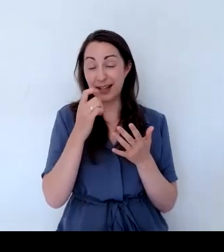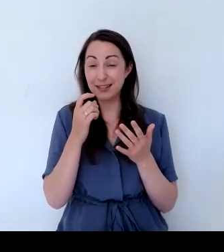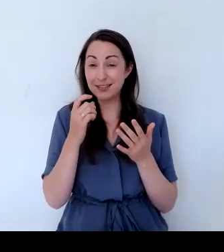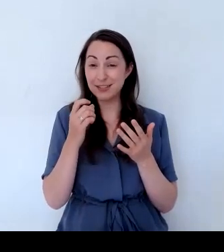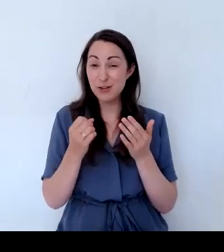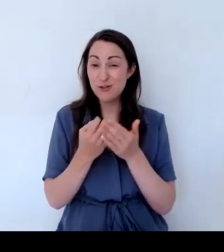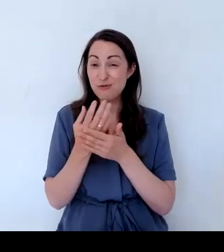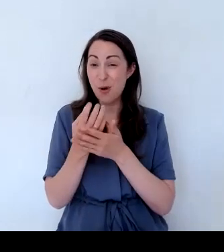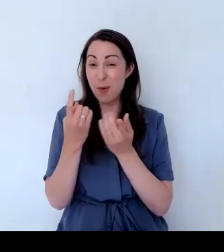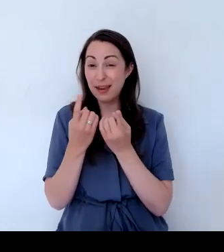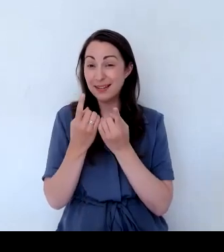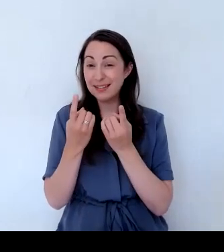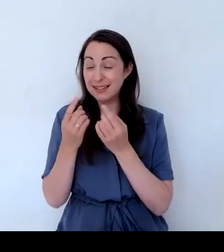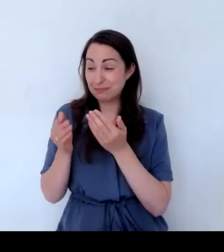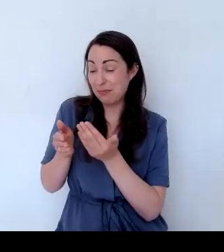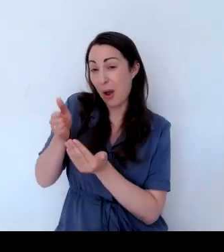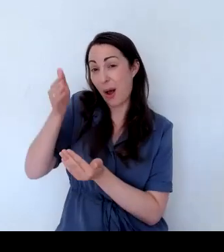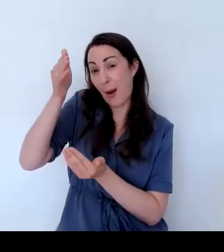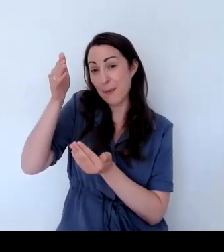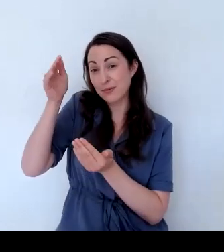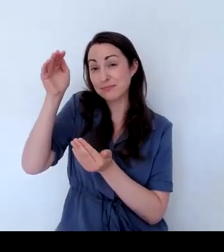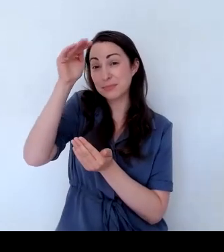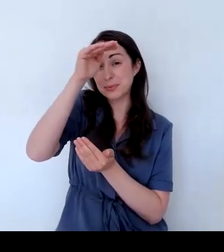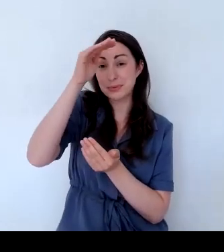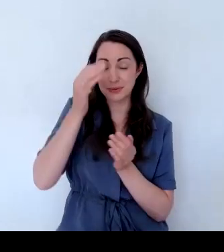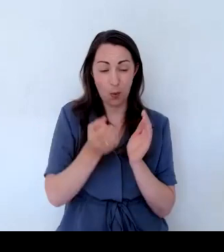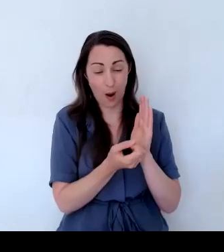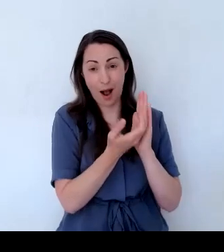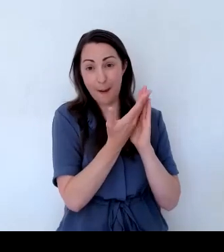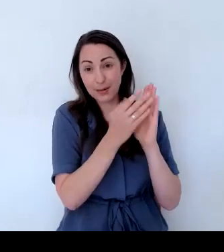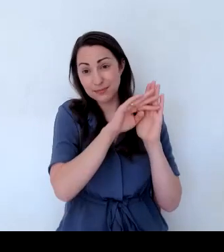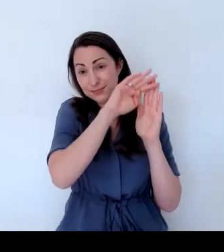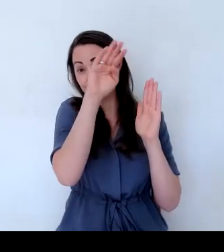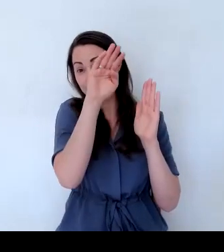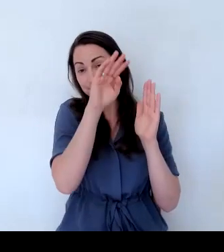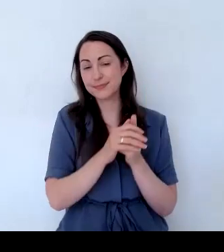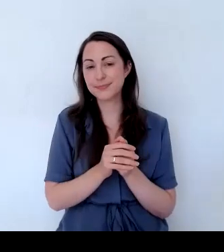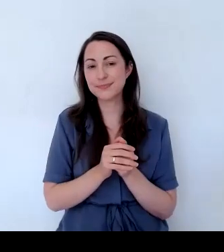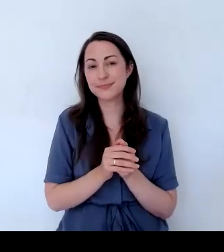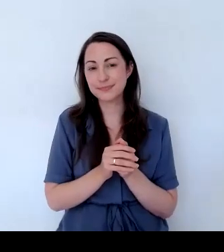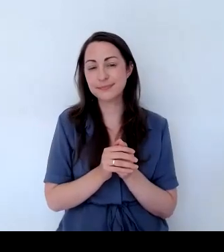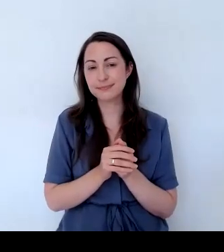Now, you could plant some clematis